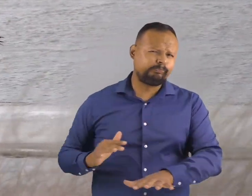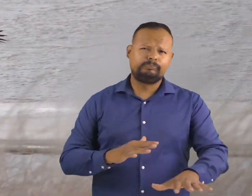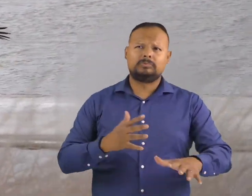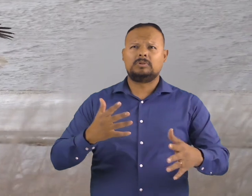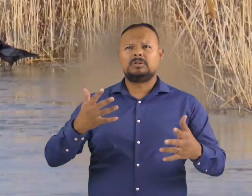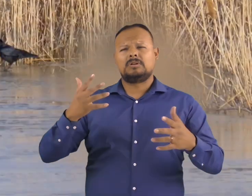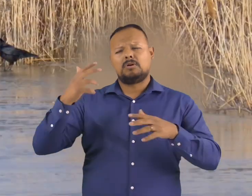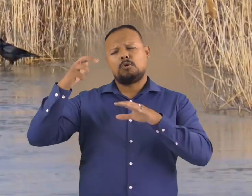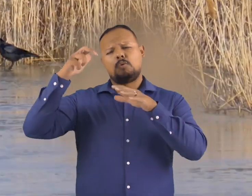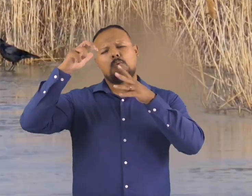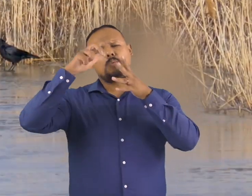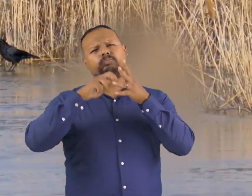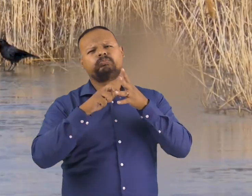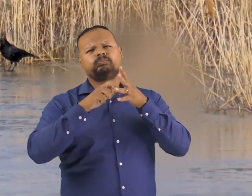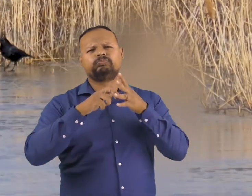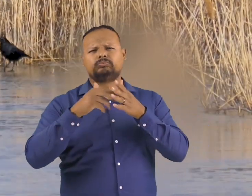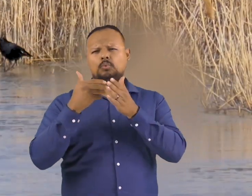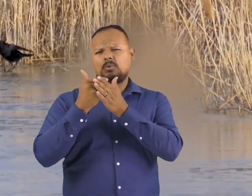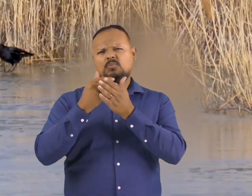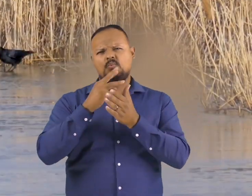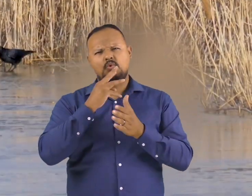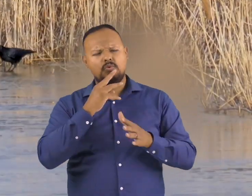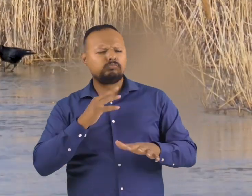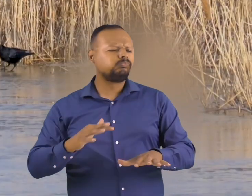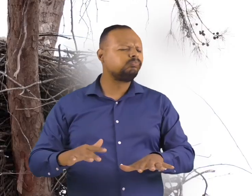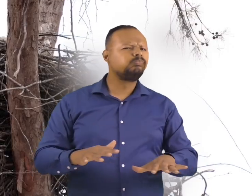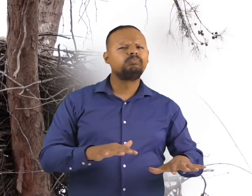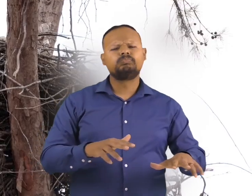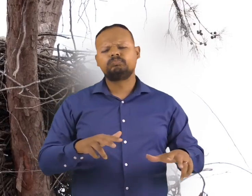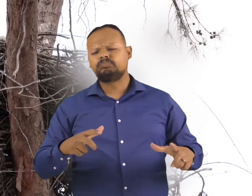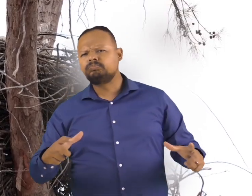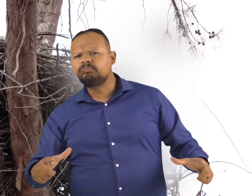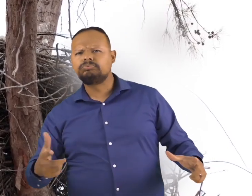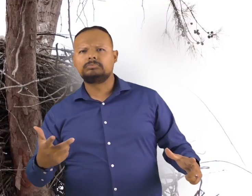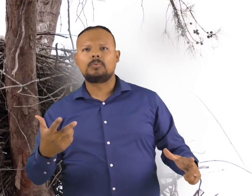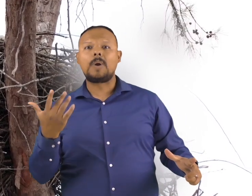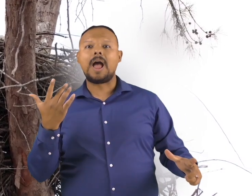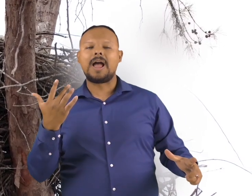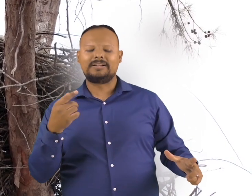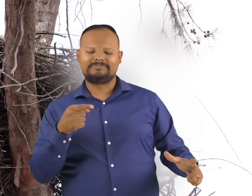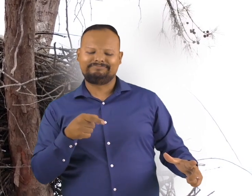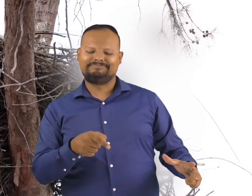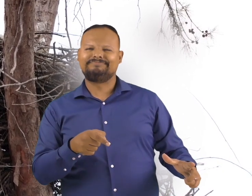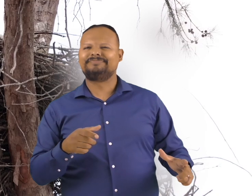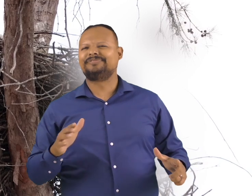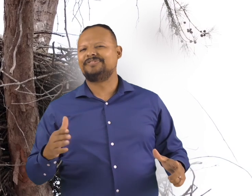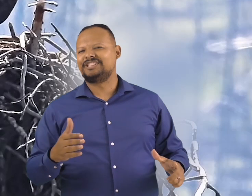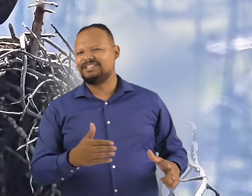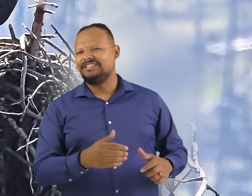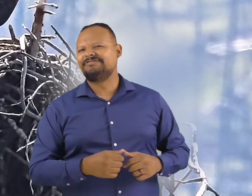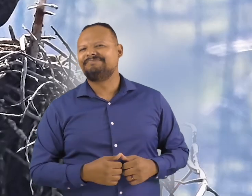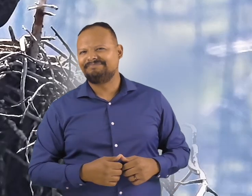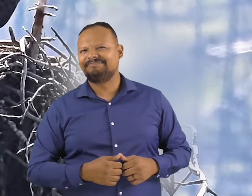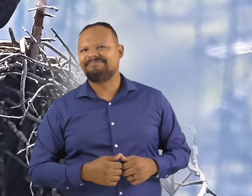rivers that have abundant fish. They generally choose the tops of trees to build their nests.